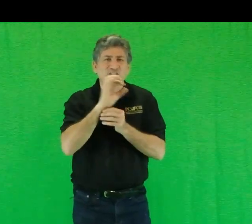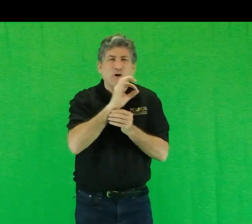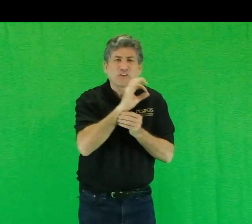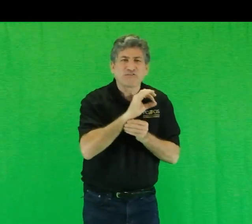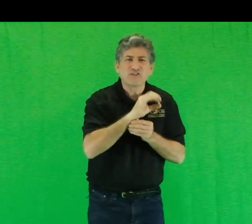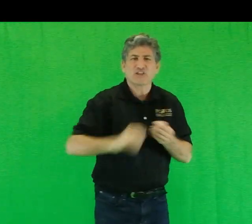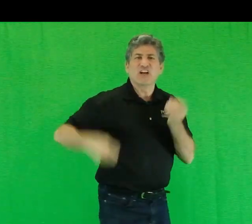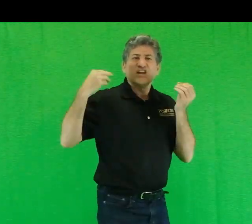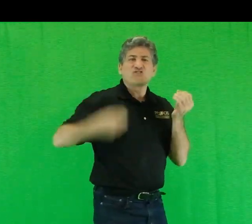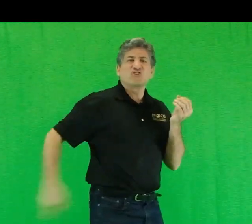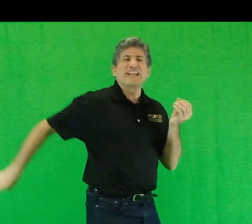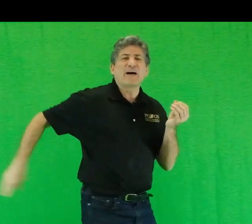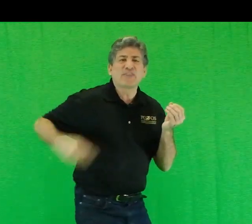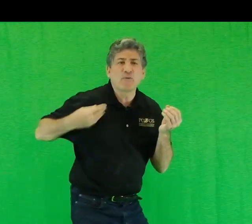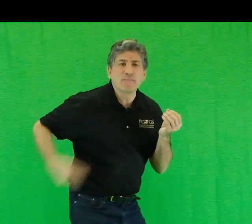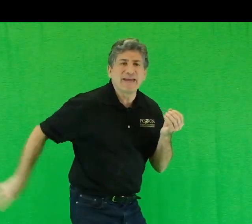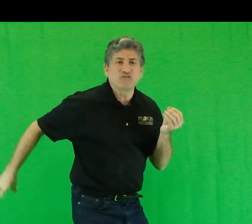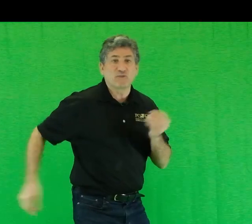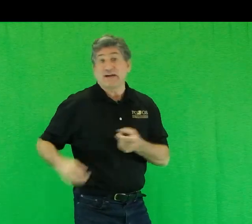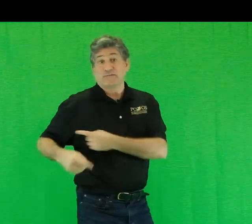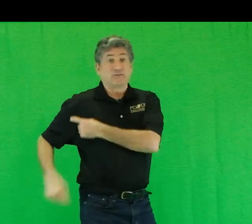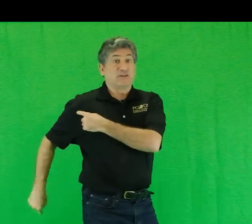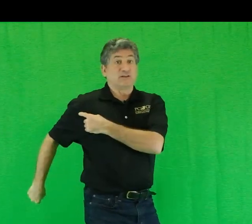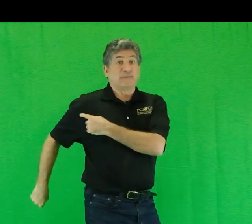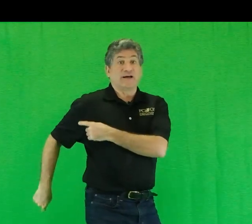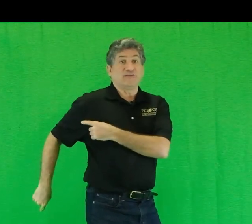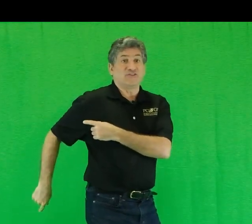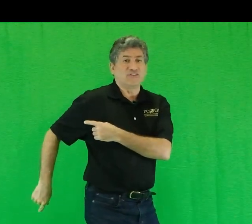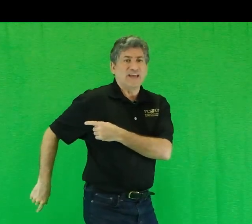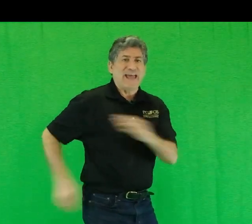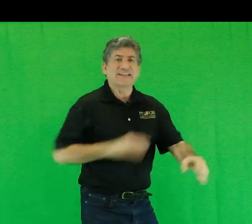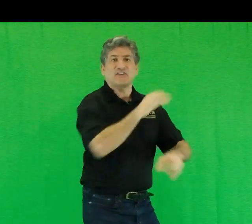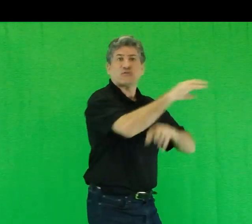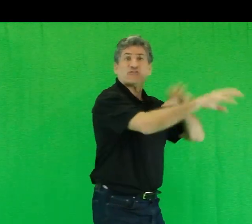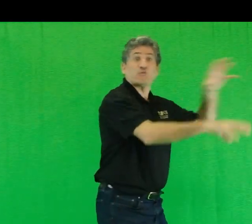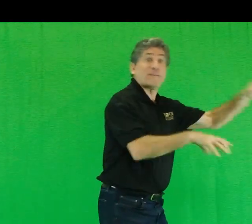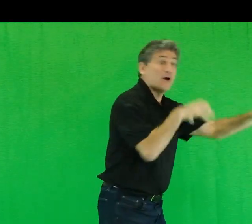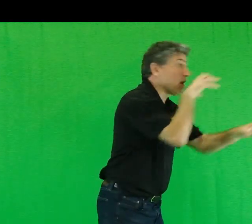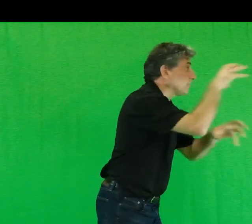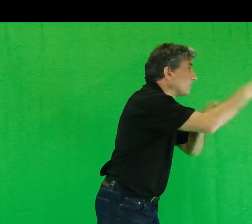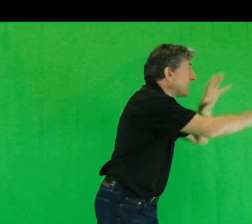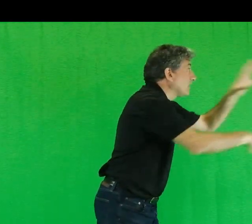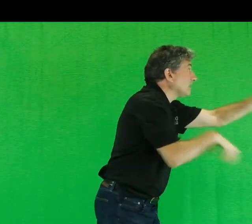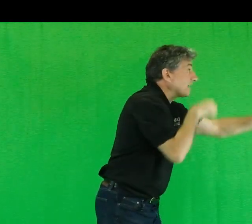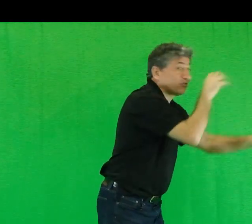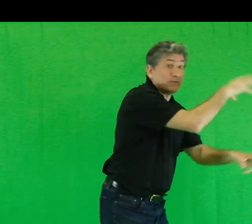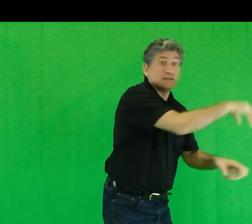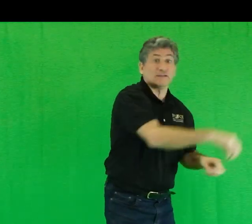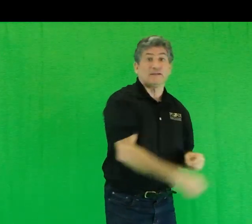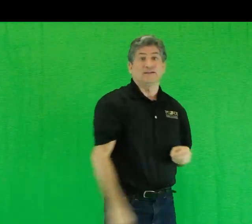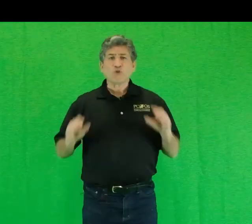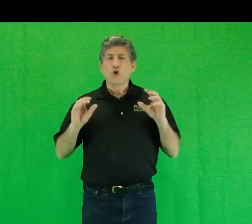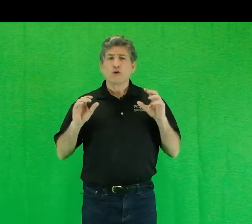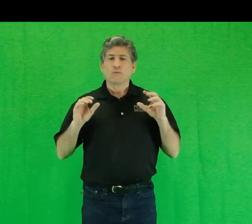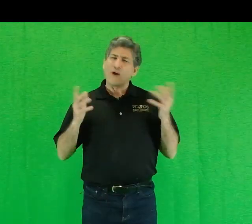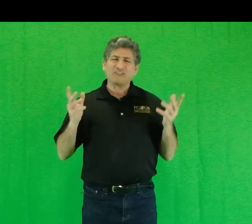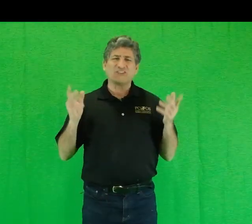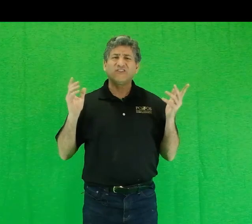smaller fish and shit out their remains without looking behind us, endlessly swimming on to find our next meal. Waste is